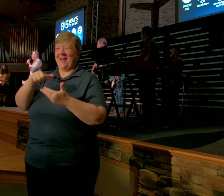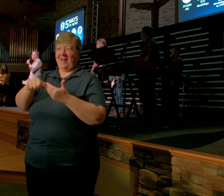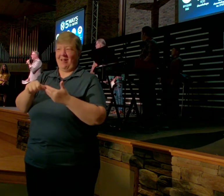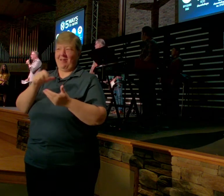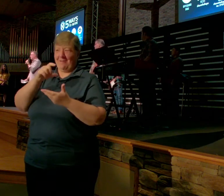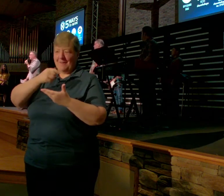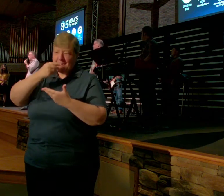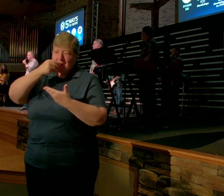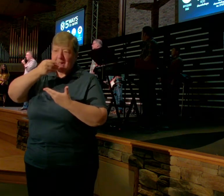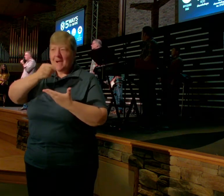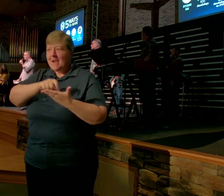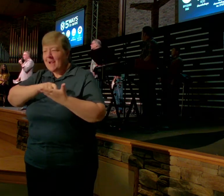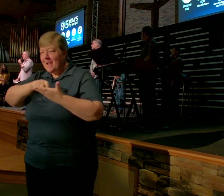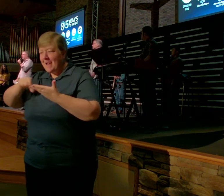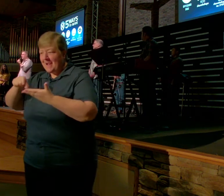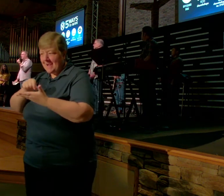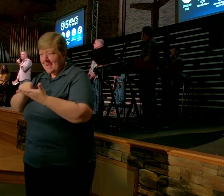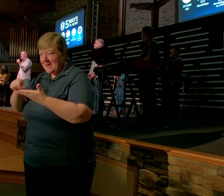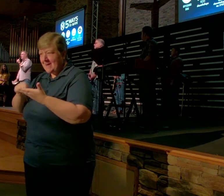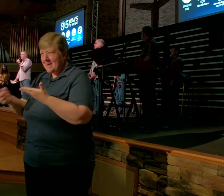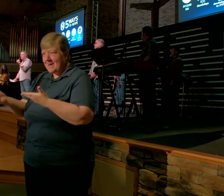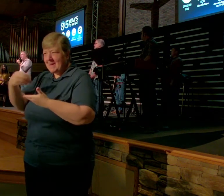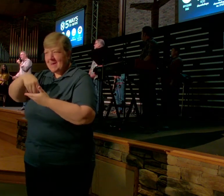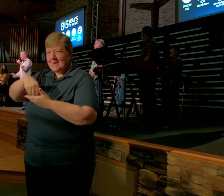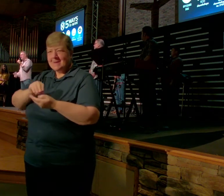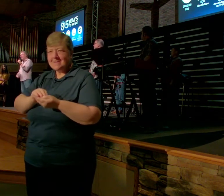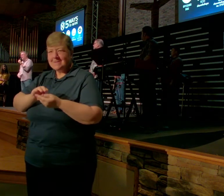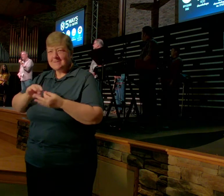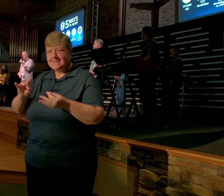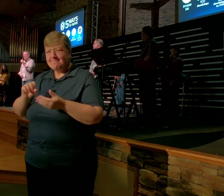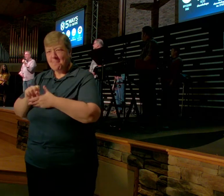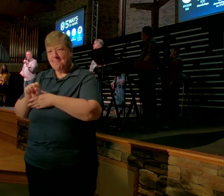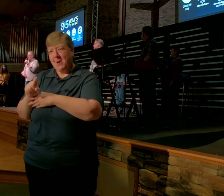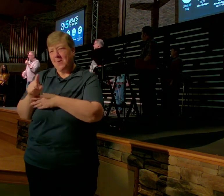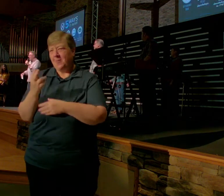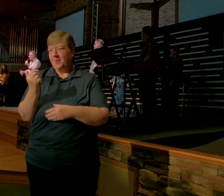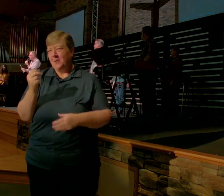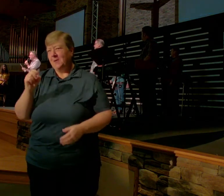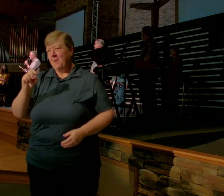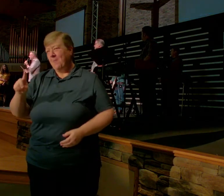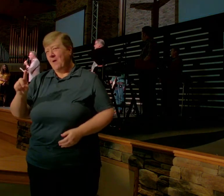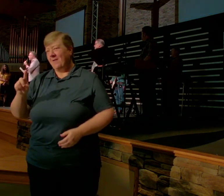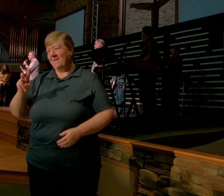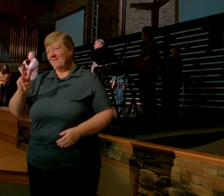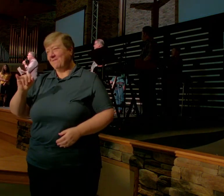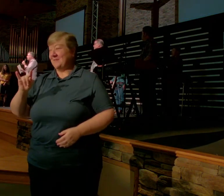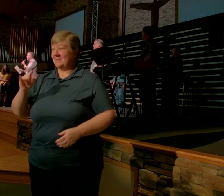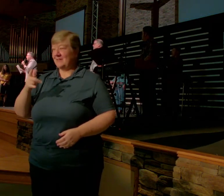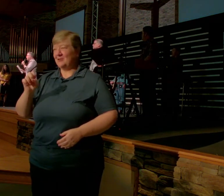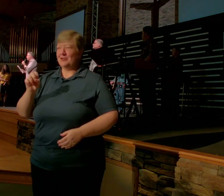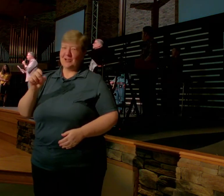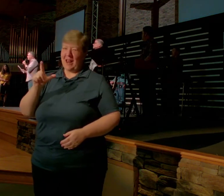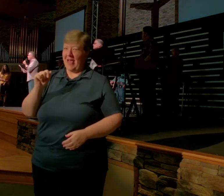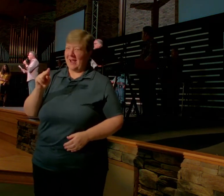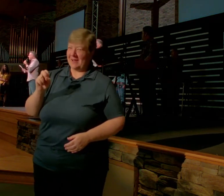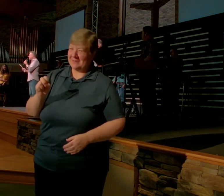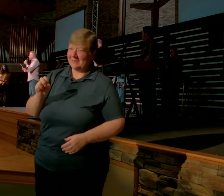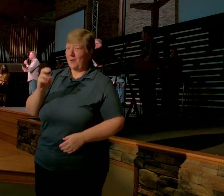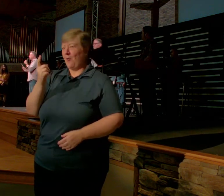Lane, Rochester, New York, 14626. And with that, we just, again, thank you that you're here. We